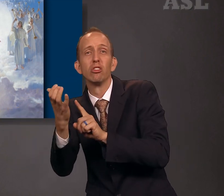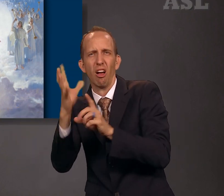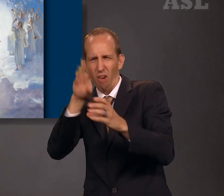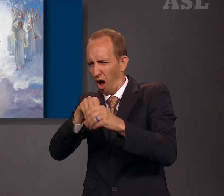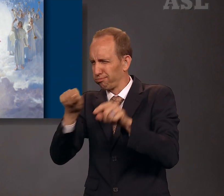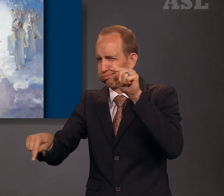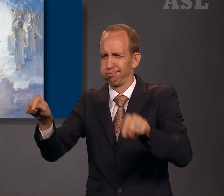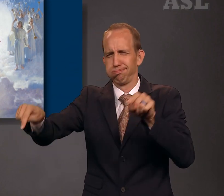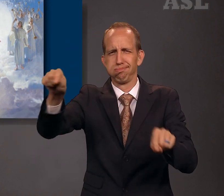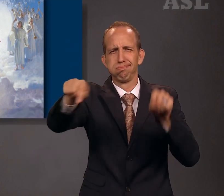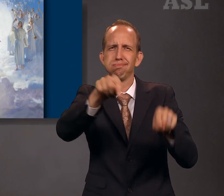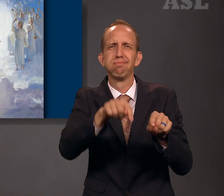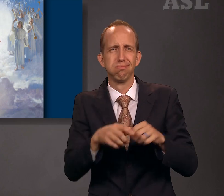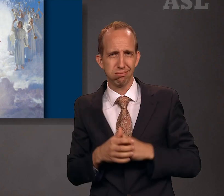all cultures of the world.